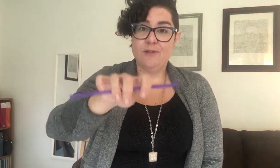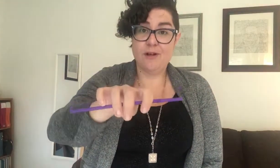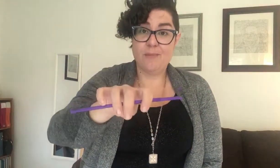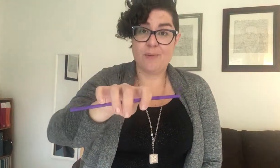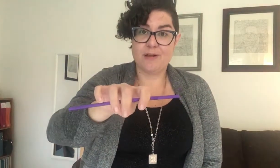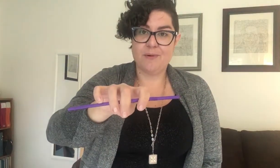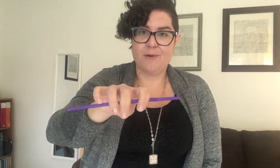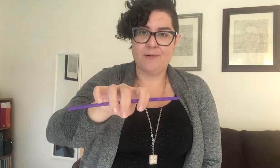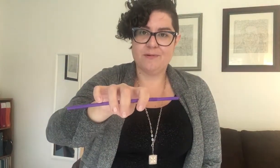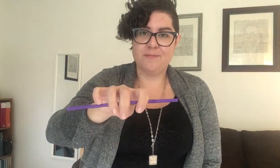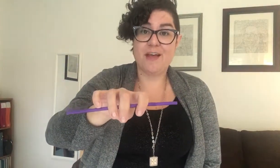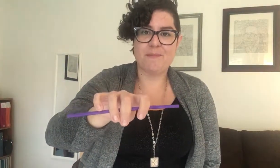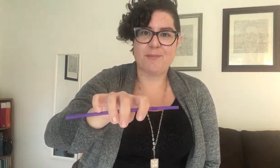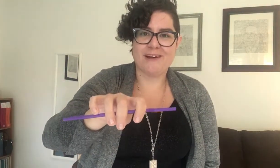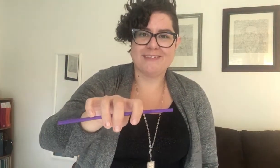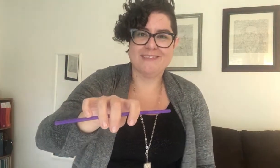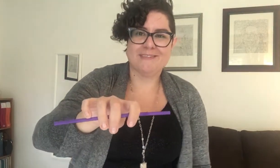bunny bow hold. Happy practice. a concept of practice. back.